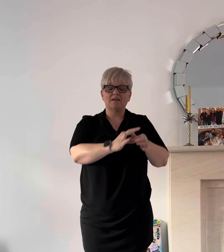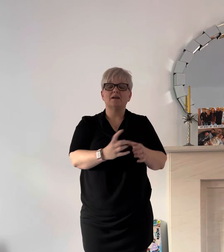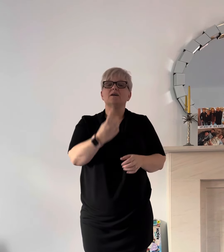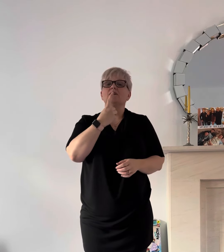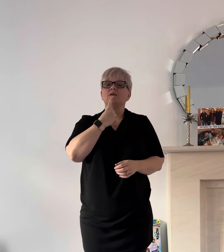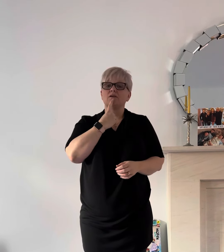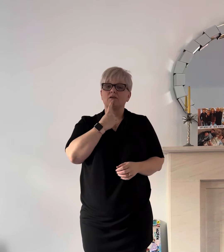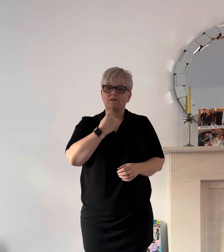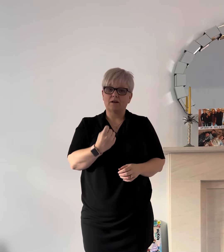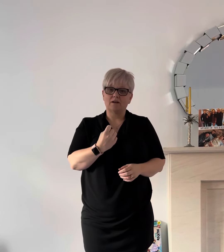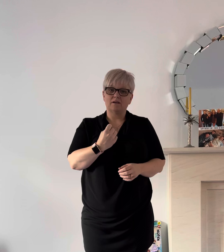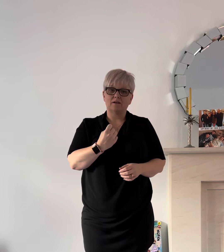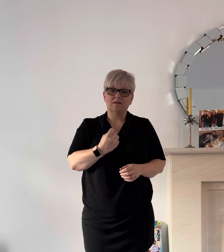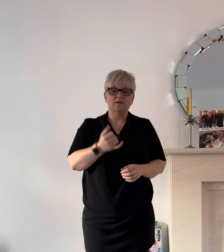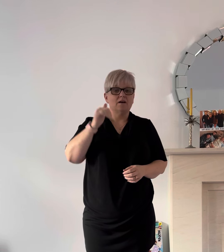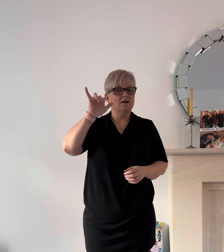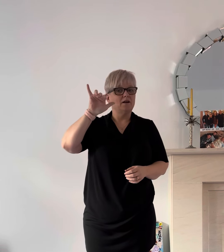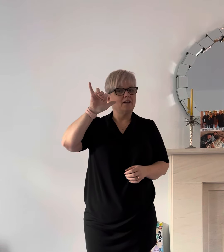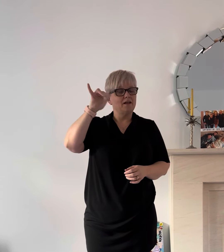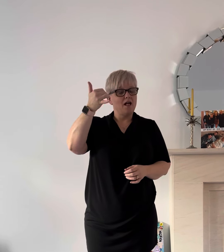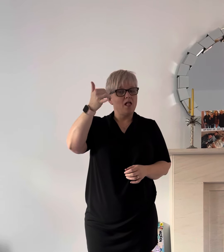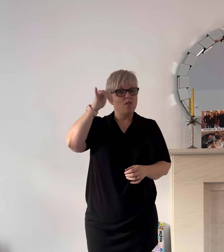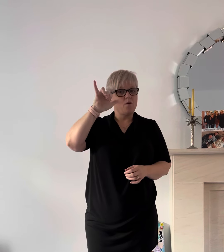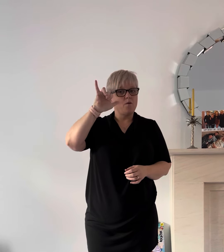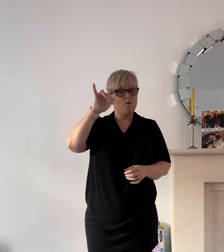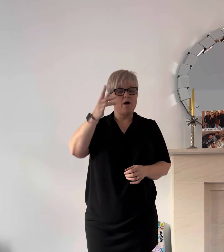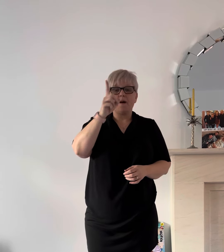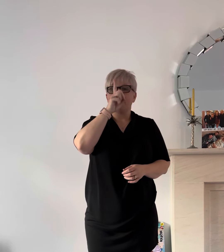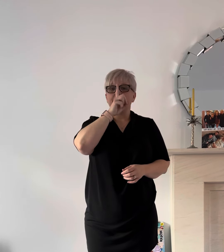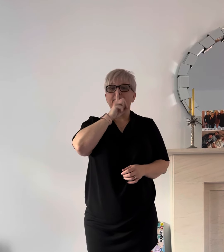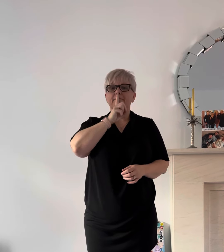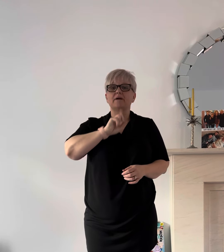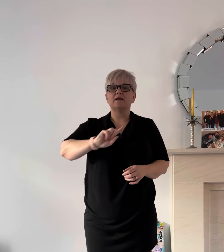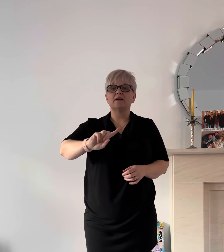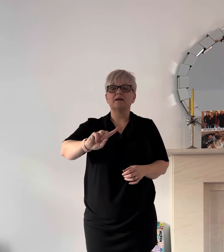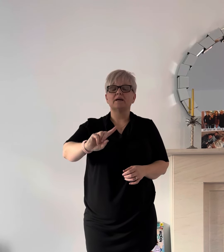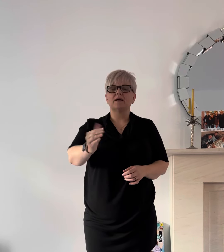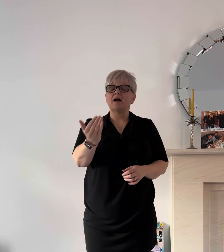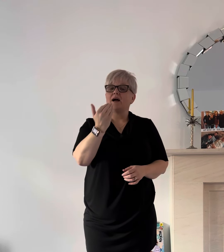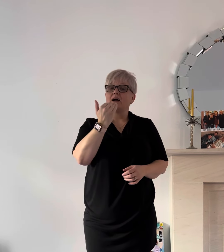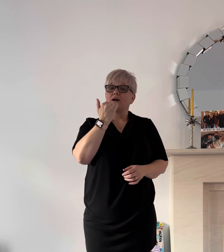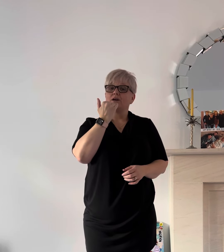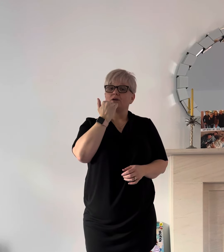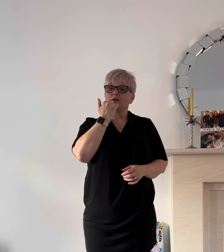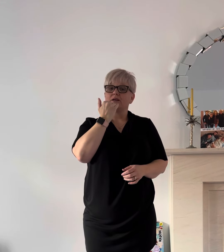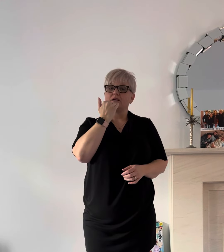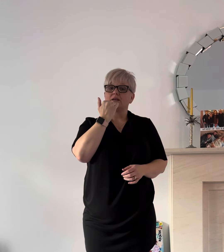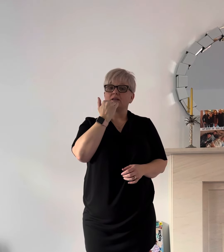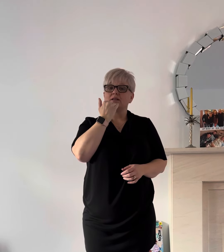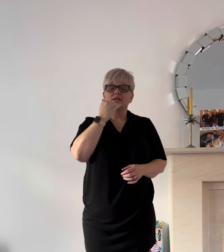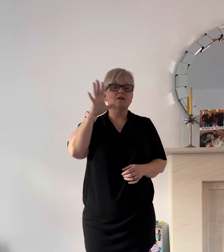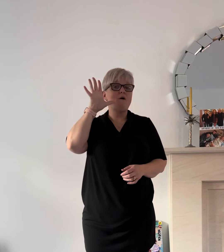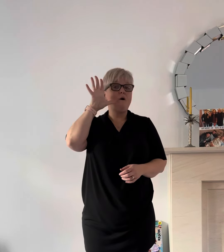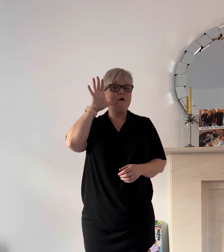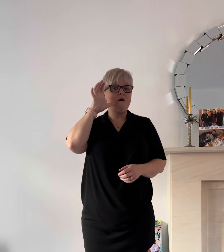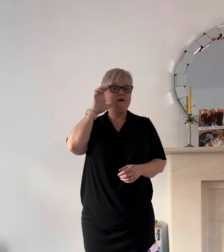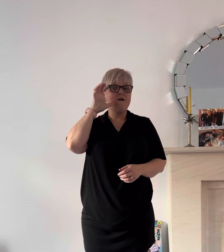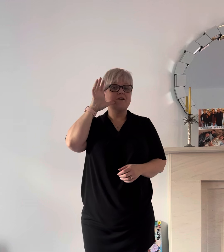Red and yellow and pink and green, orange